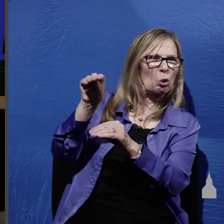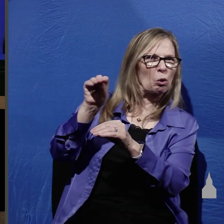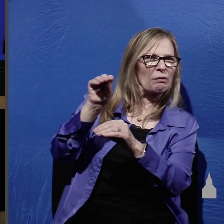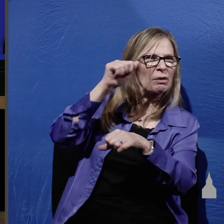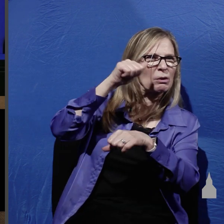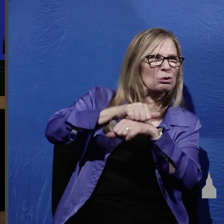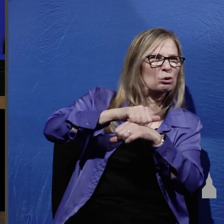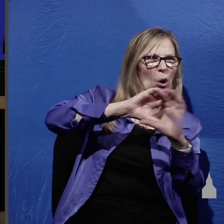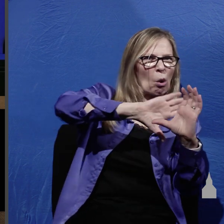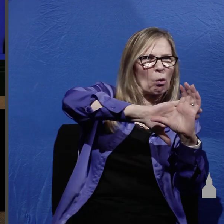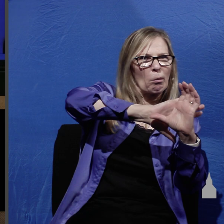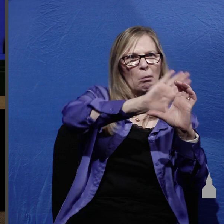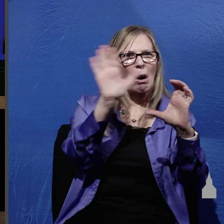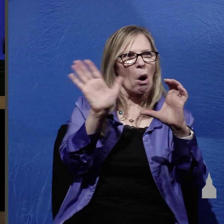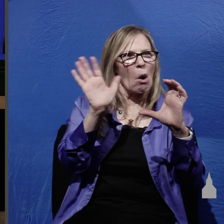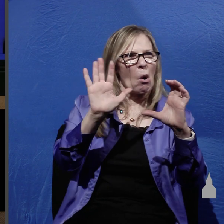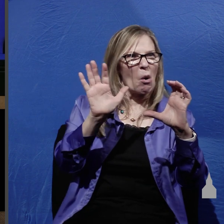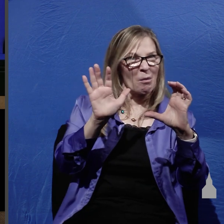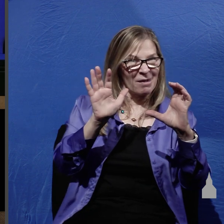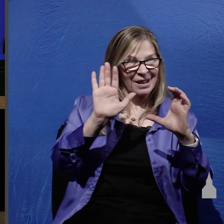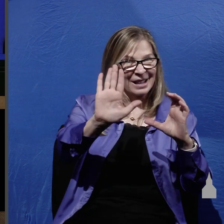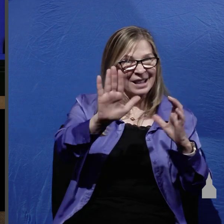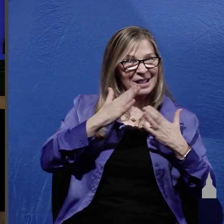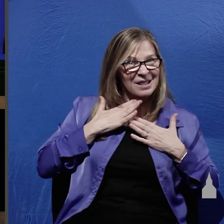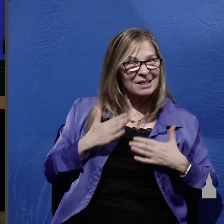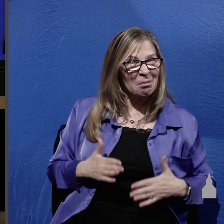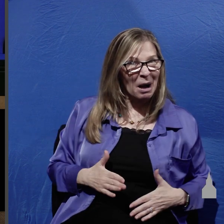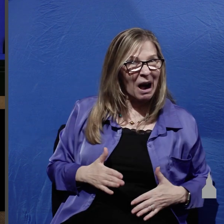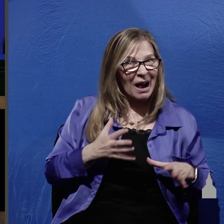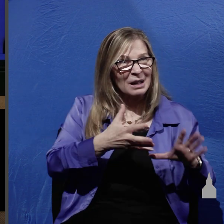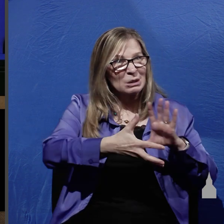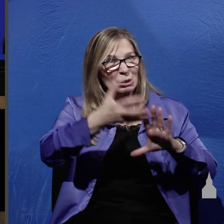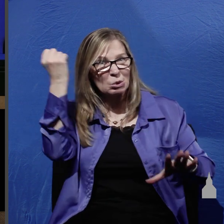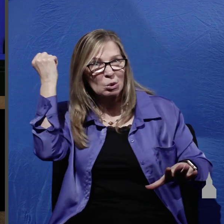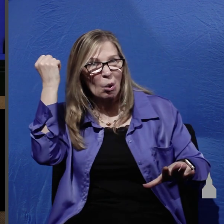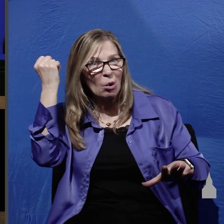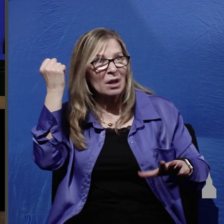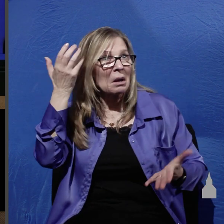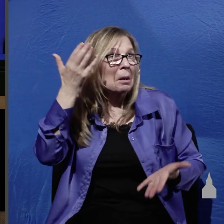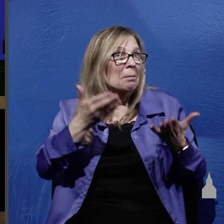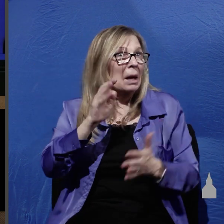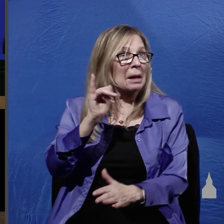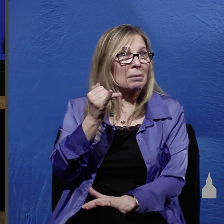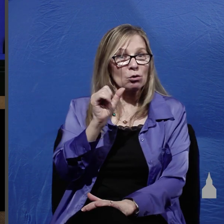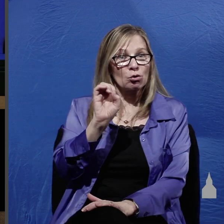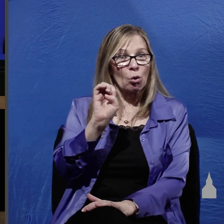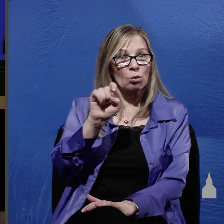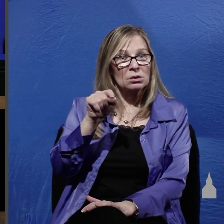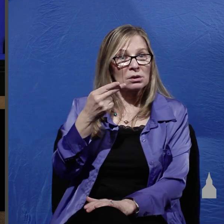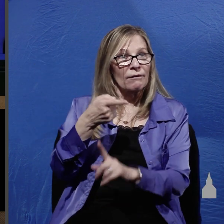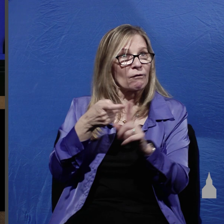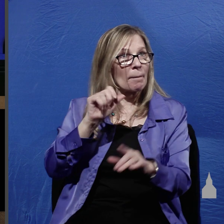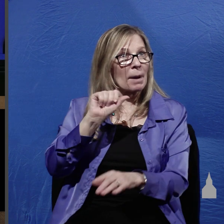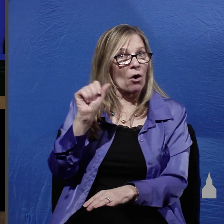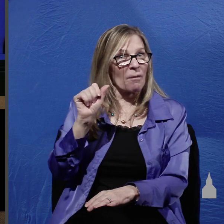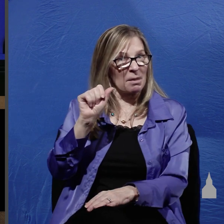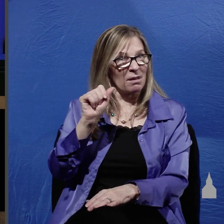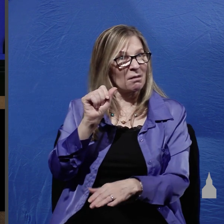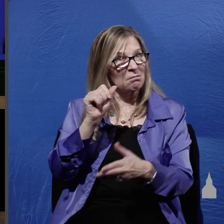pilfered had the body of Jesus been stolen had Joseph of Arimathea removed it to another place what were they to do